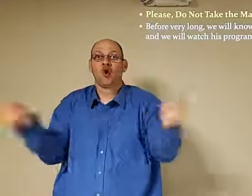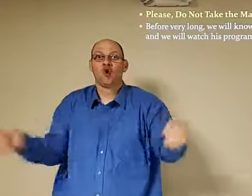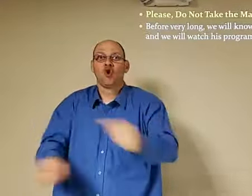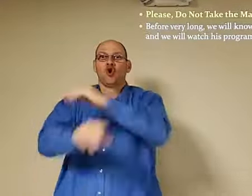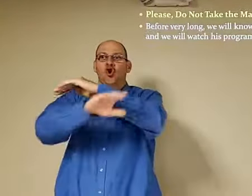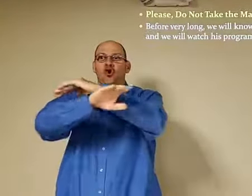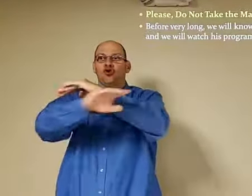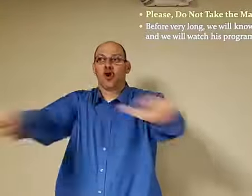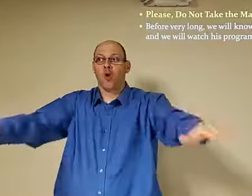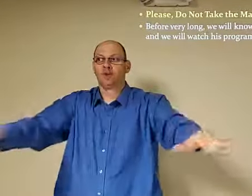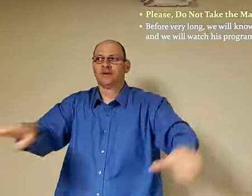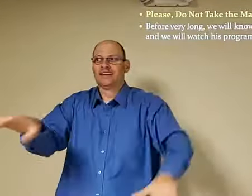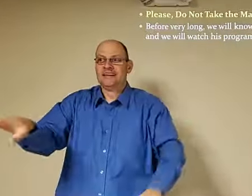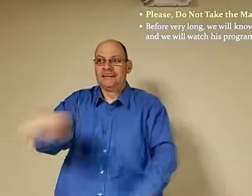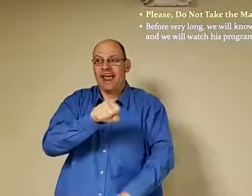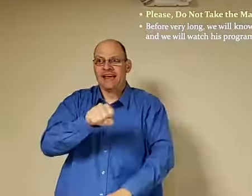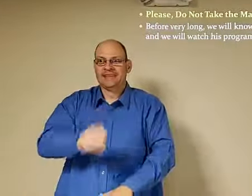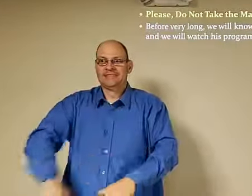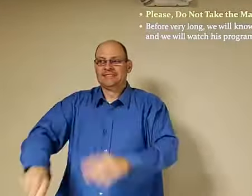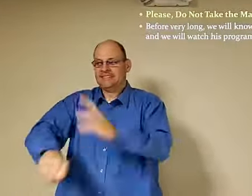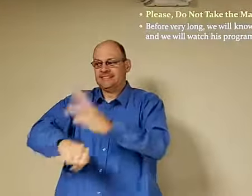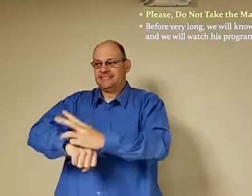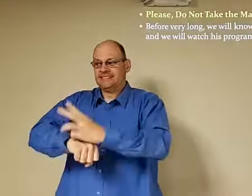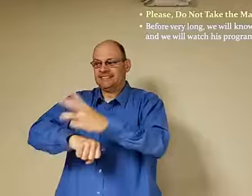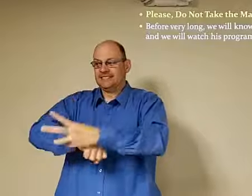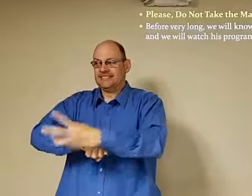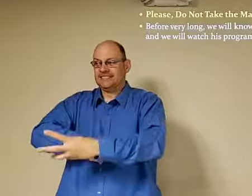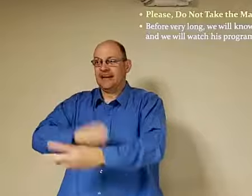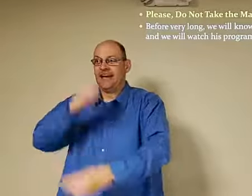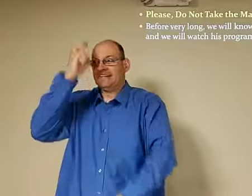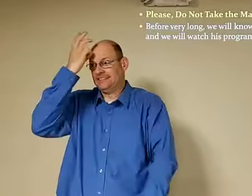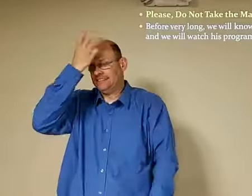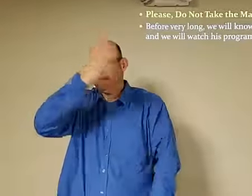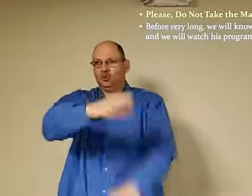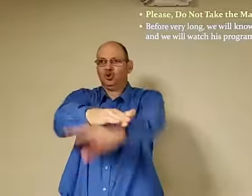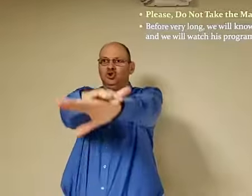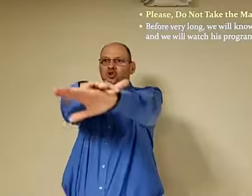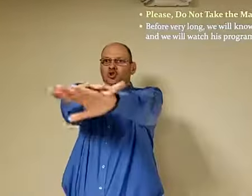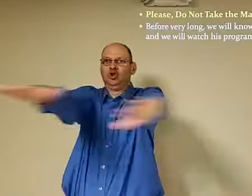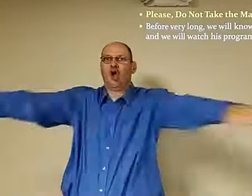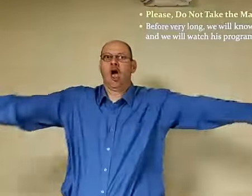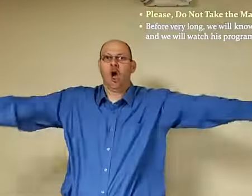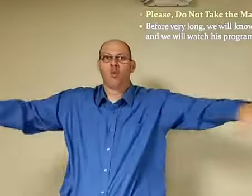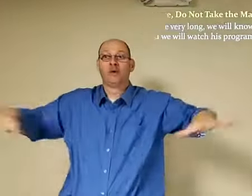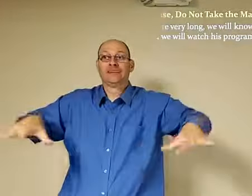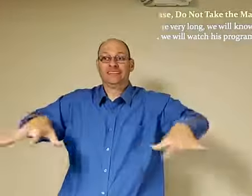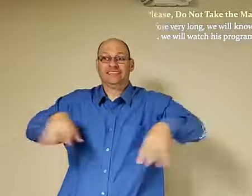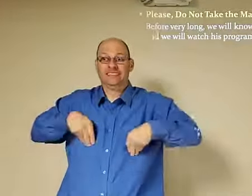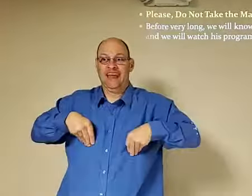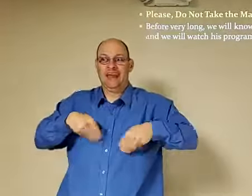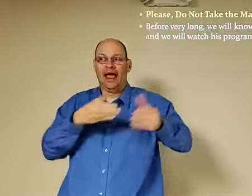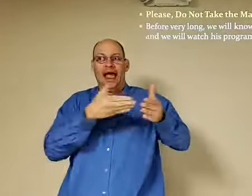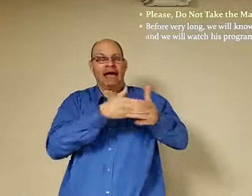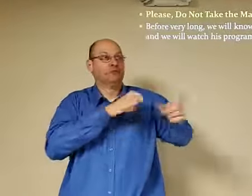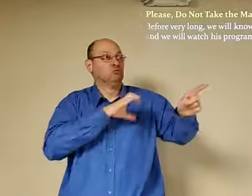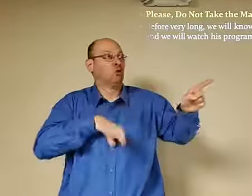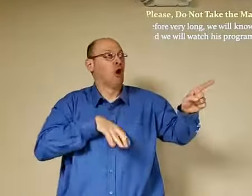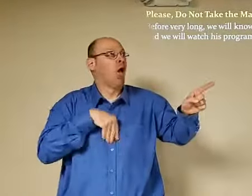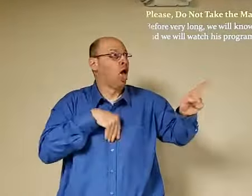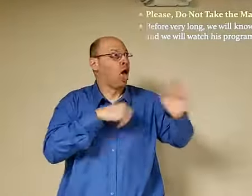I'm telling you don't take the mark don't take the mark of the beast don't accept it